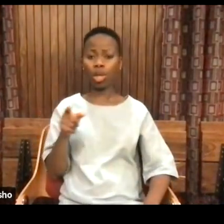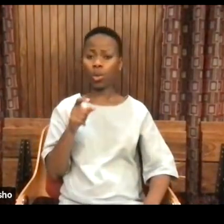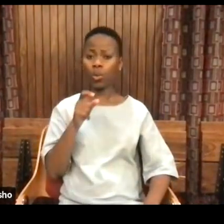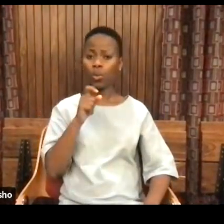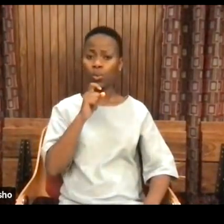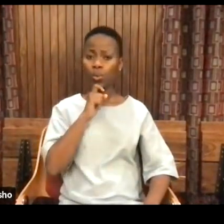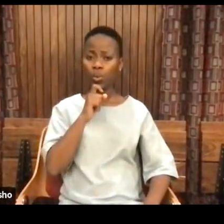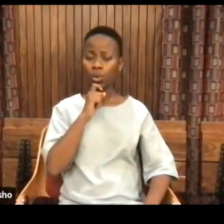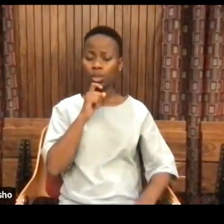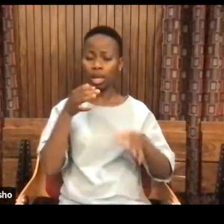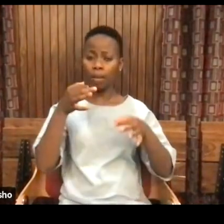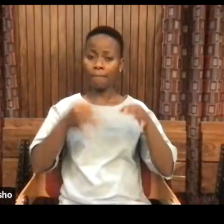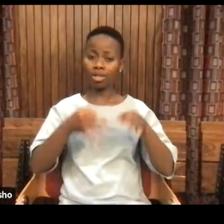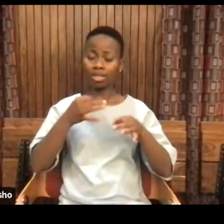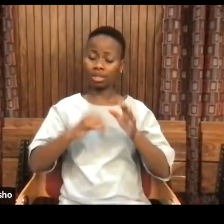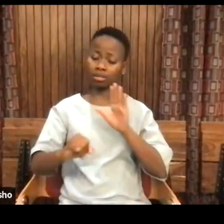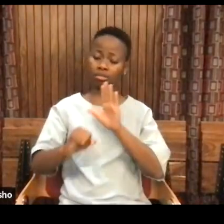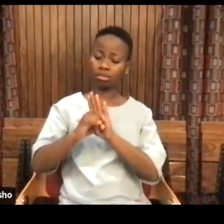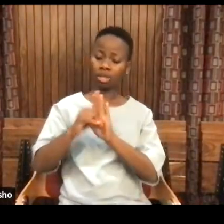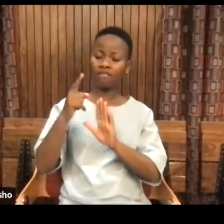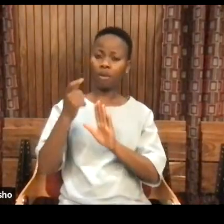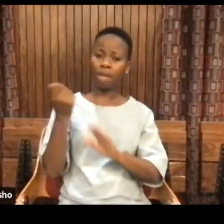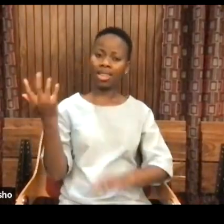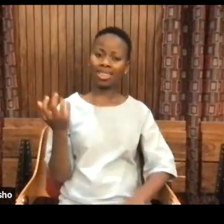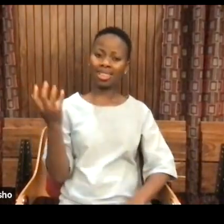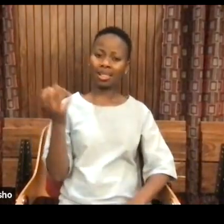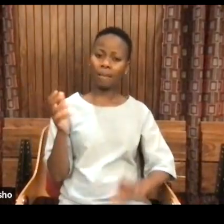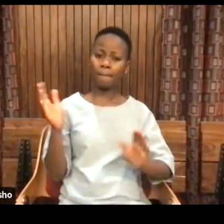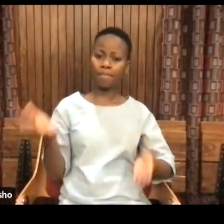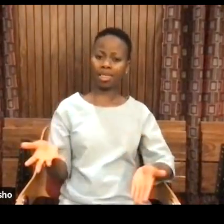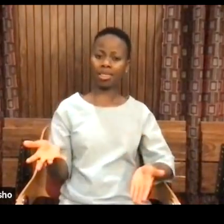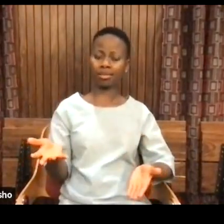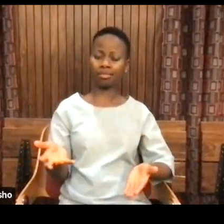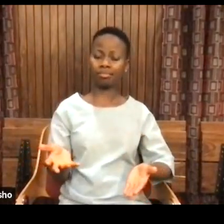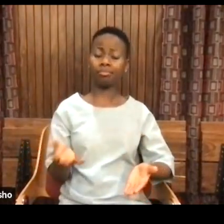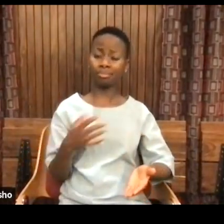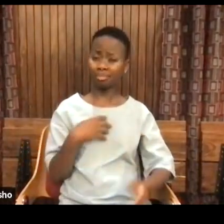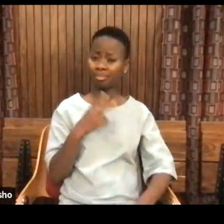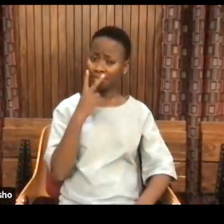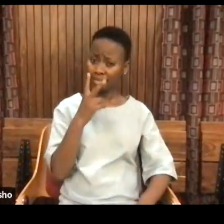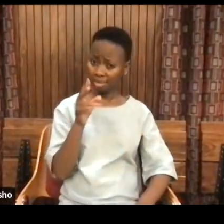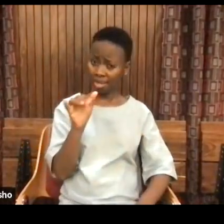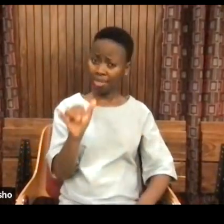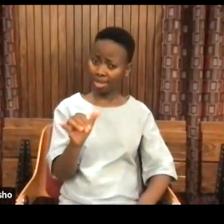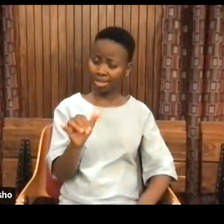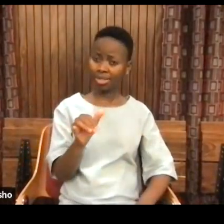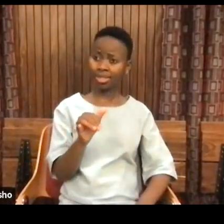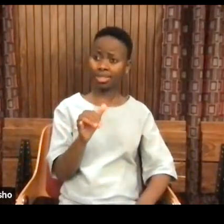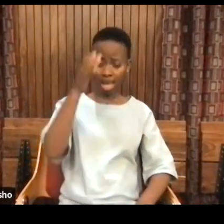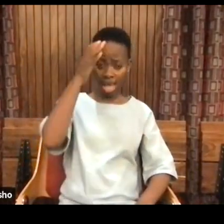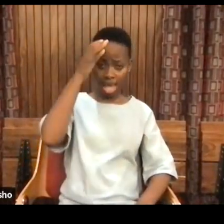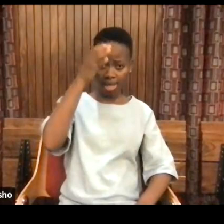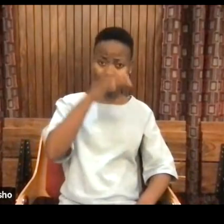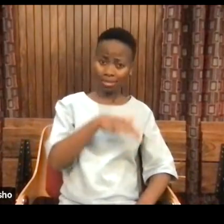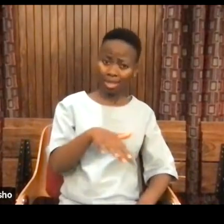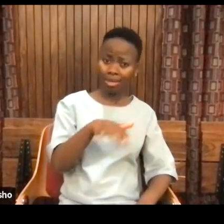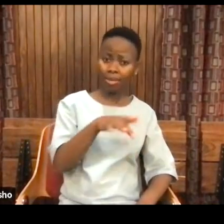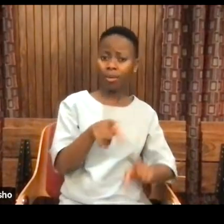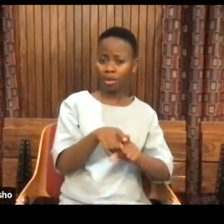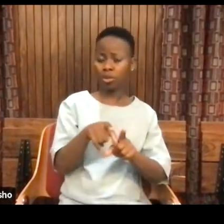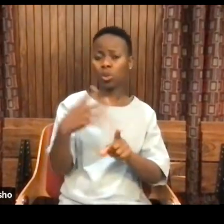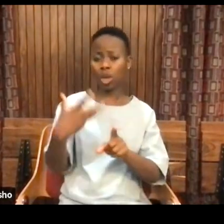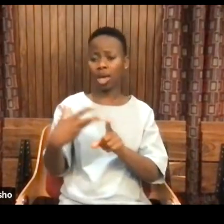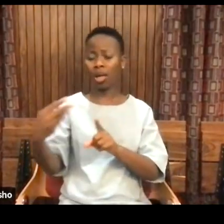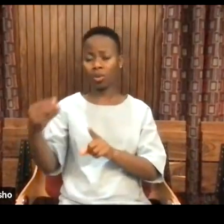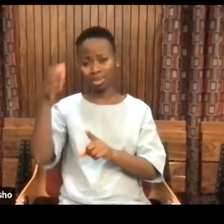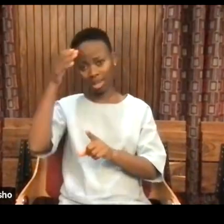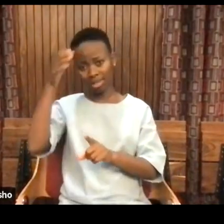political identities as capital. And this is something we see not only in academic settings, but beyond academic